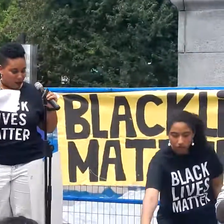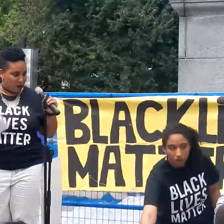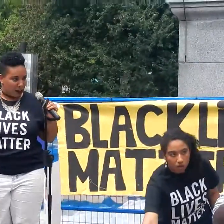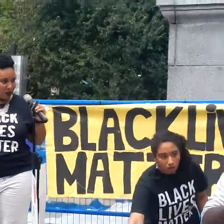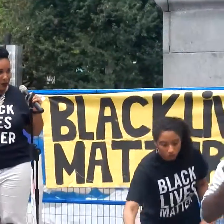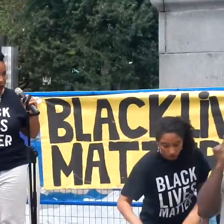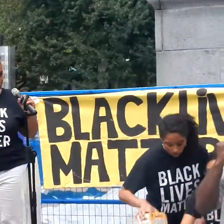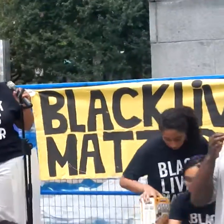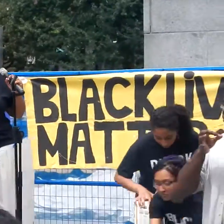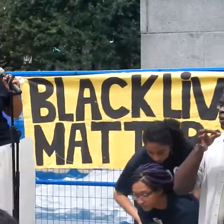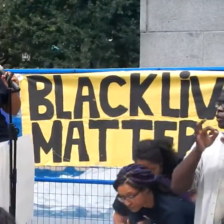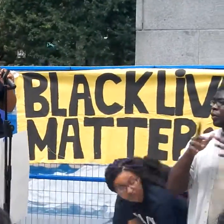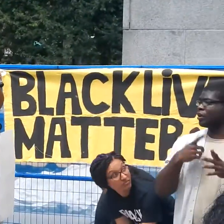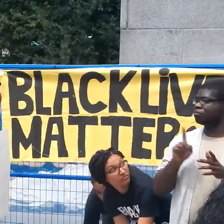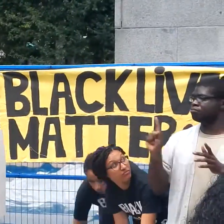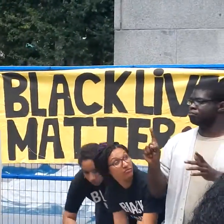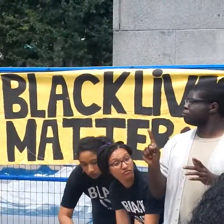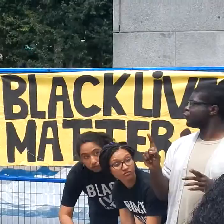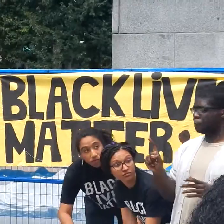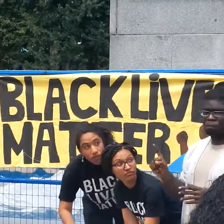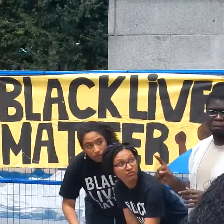come up here would you be okay with that